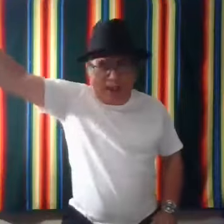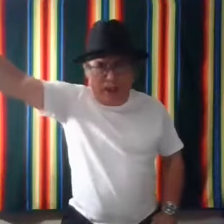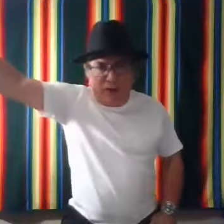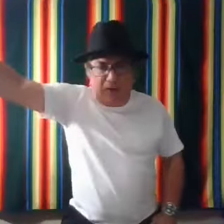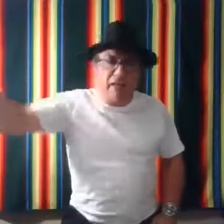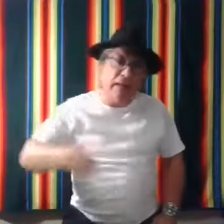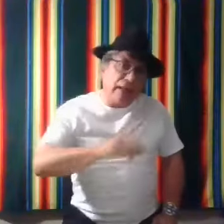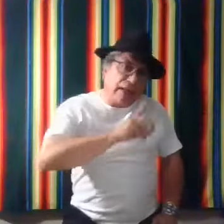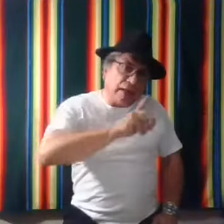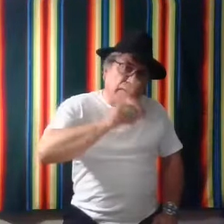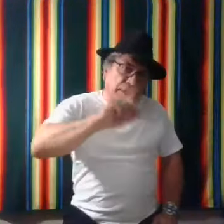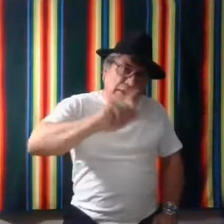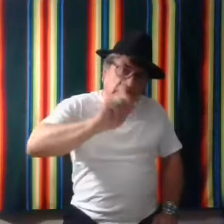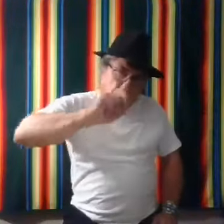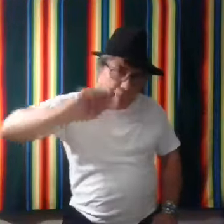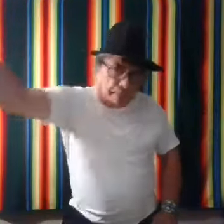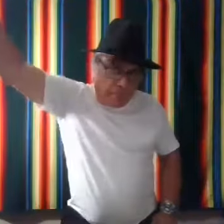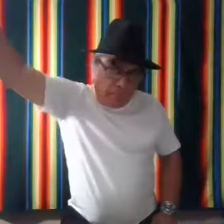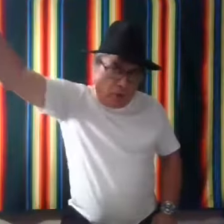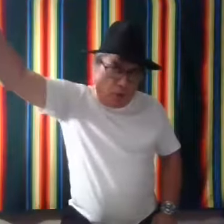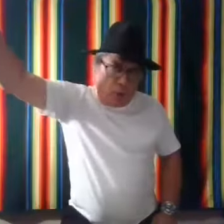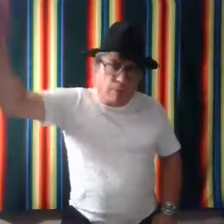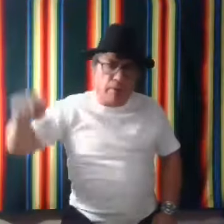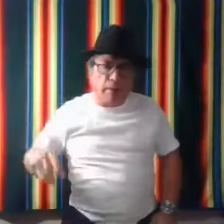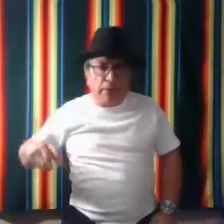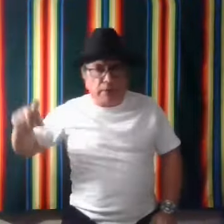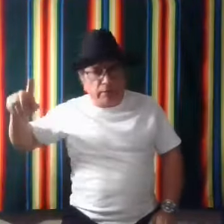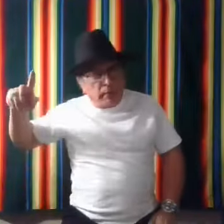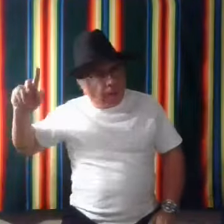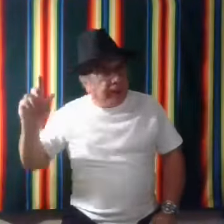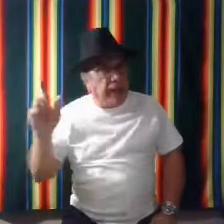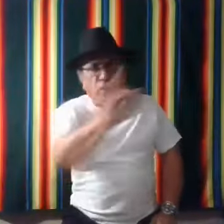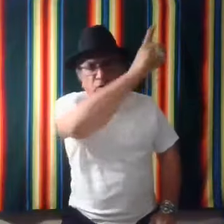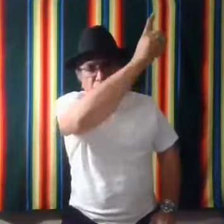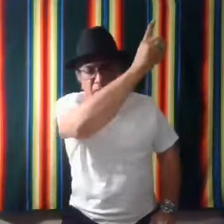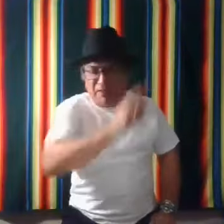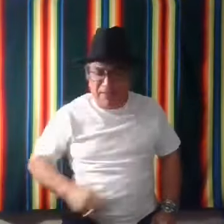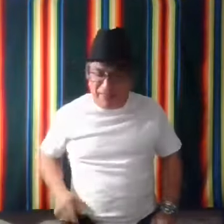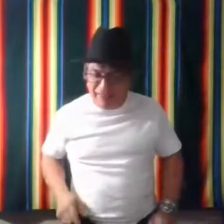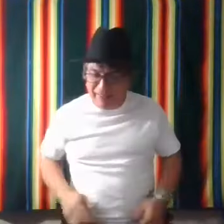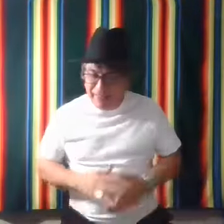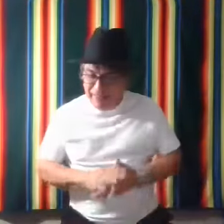take off. But that's how they do it. Go. That means take off. Um,